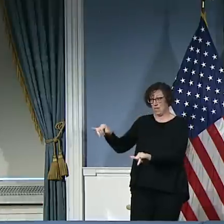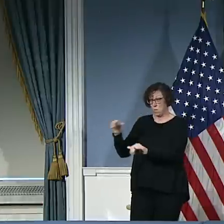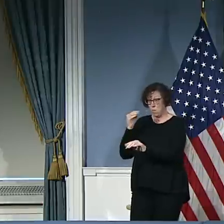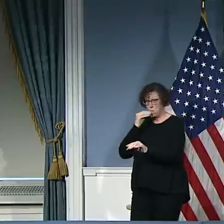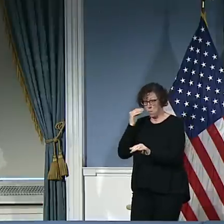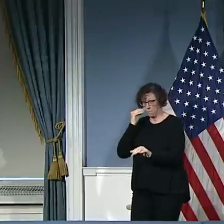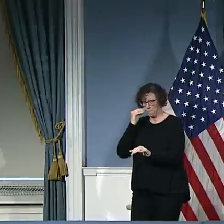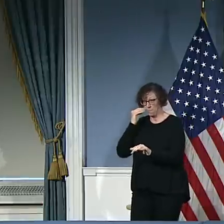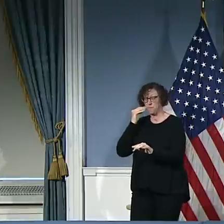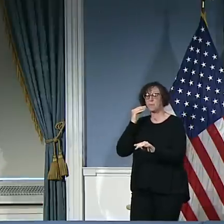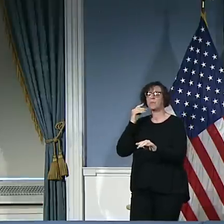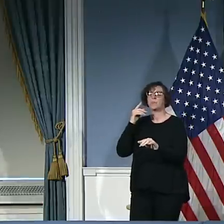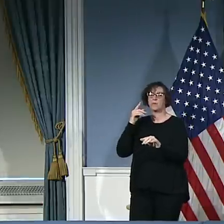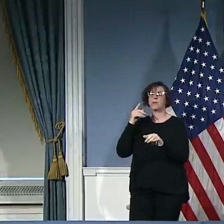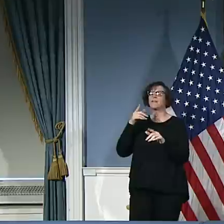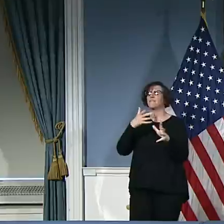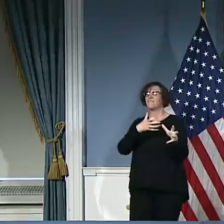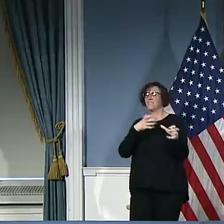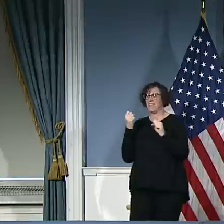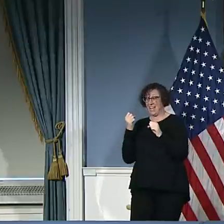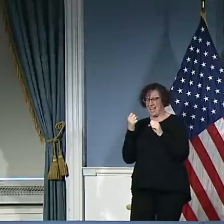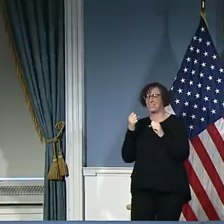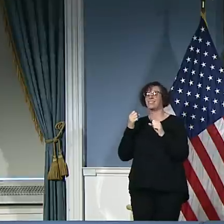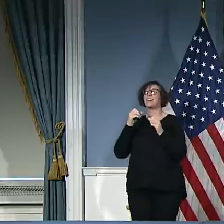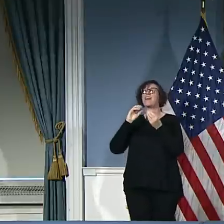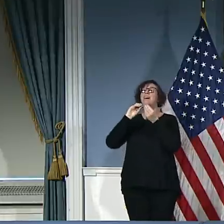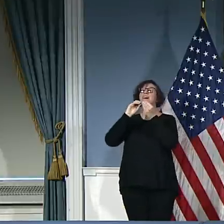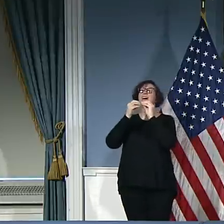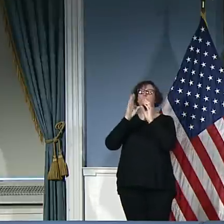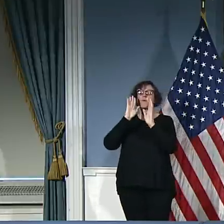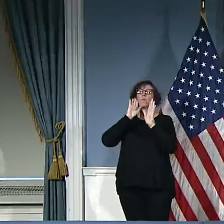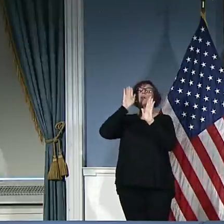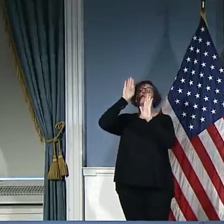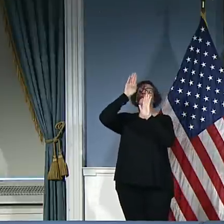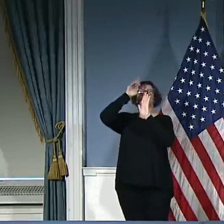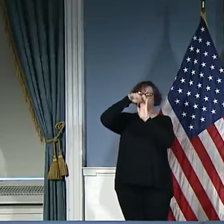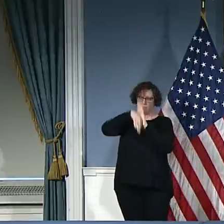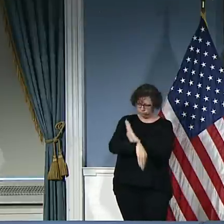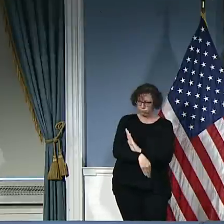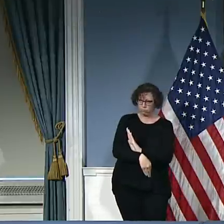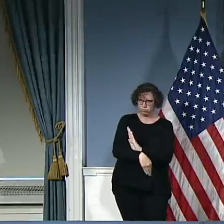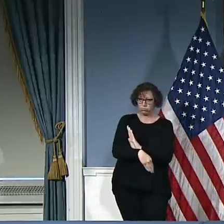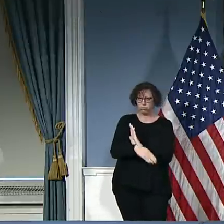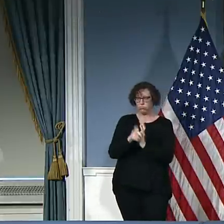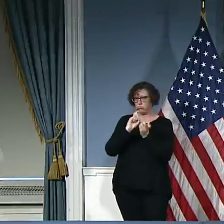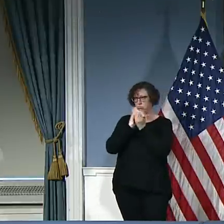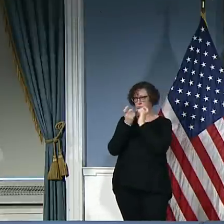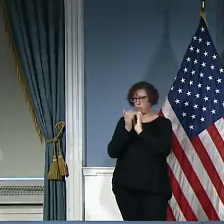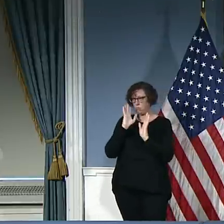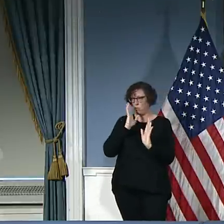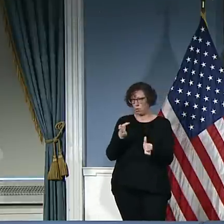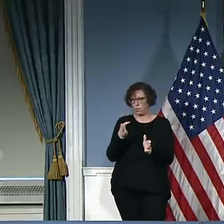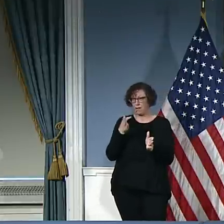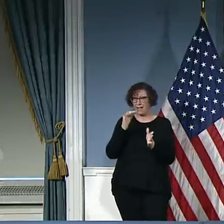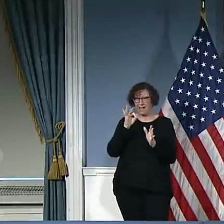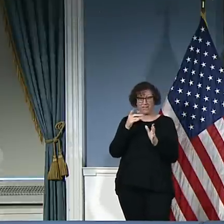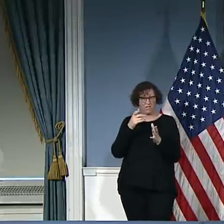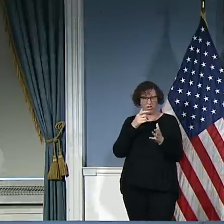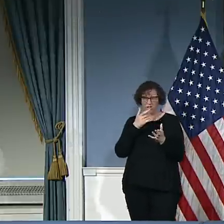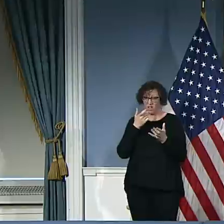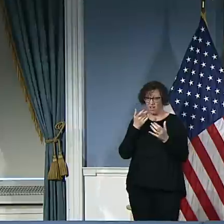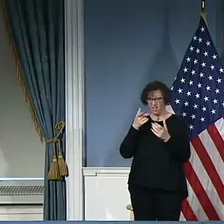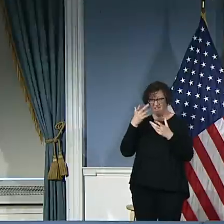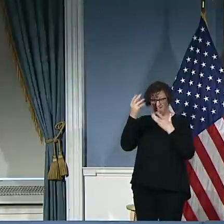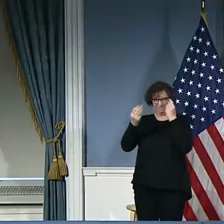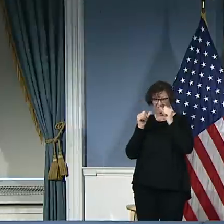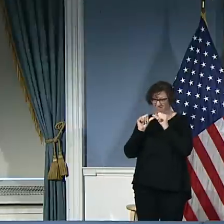trajectory will change. But at the very earliest, I wouldn't anticipate seeing something before 14 days